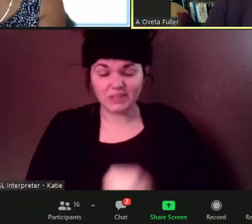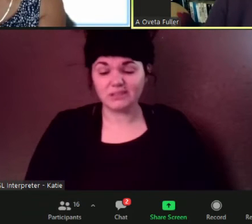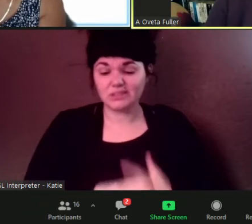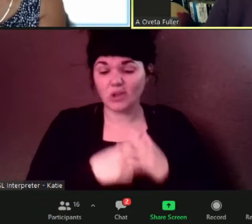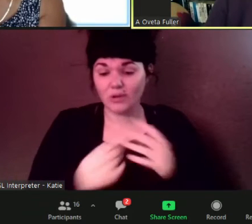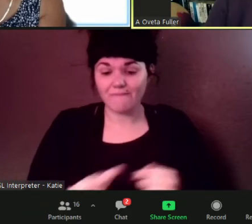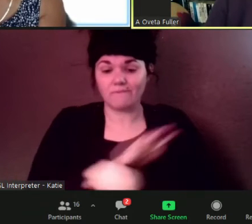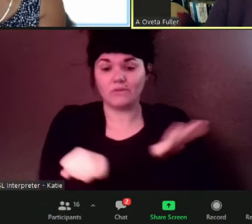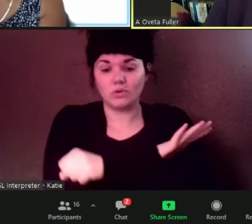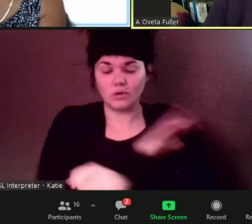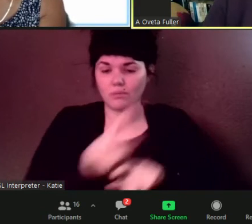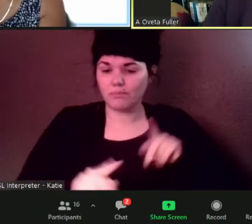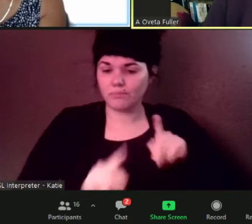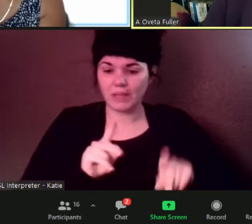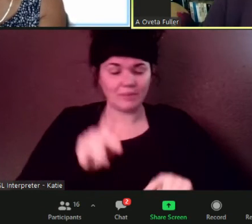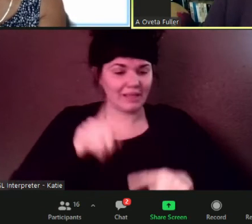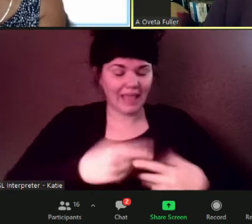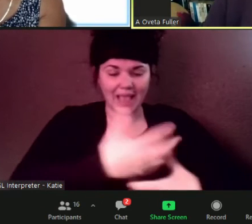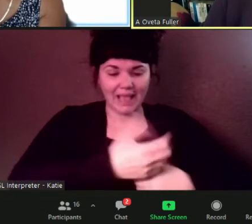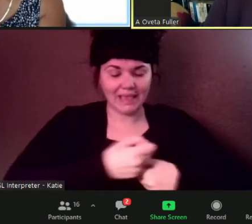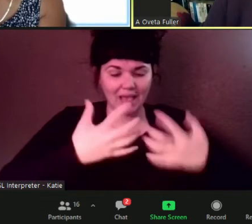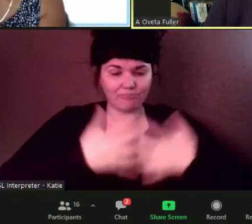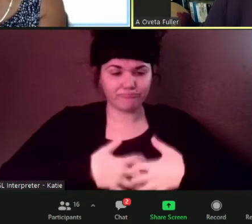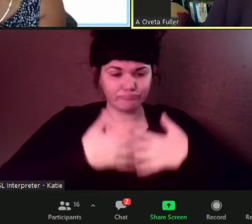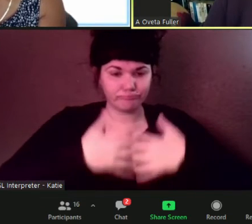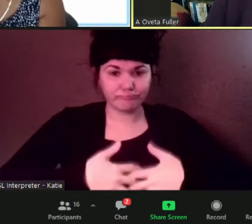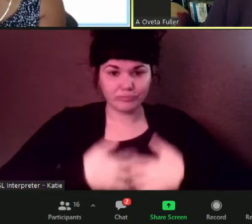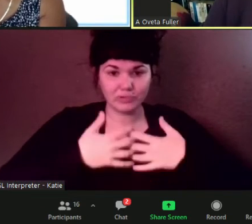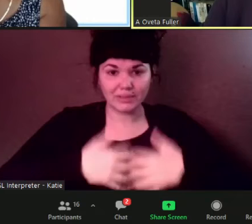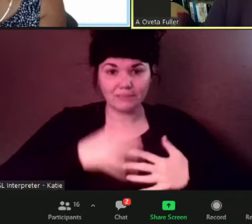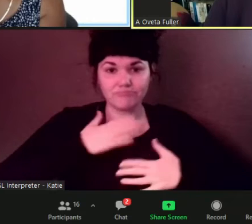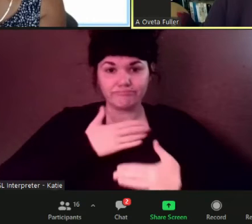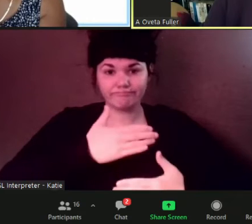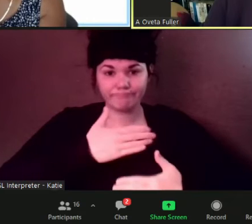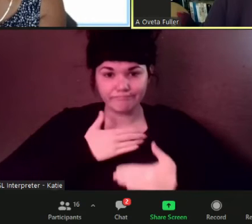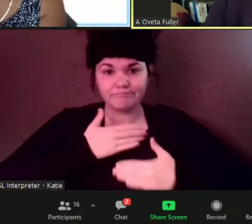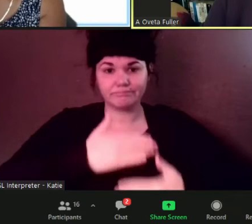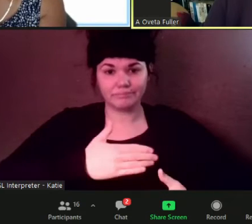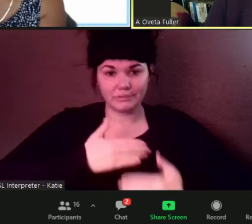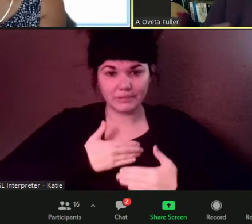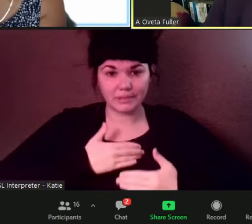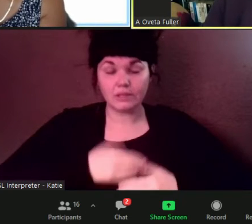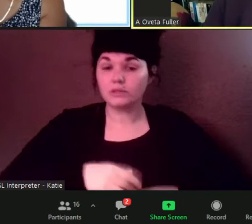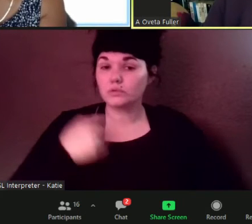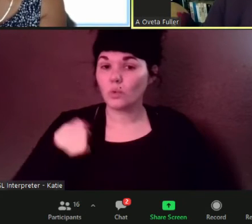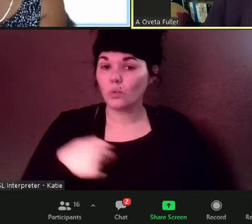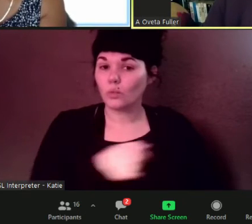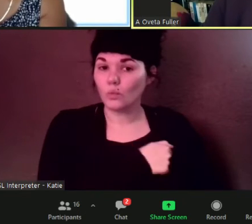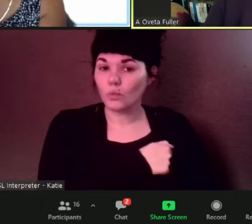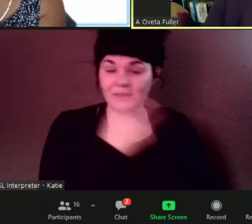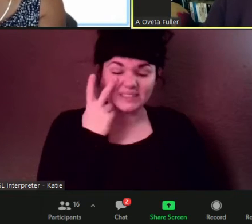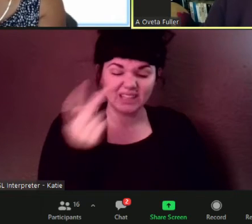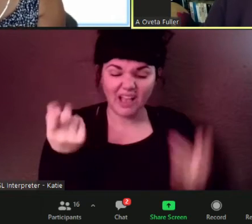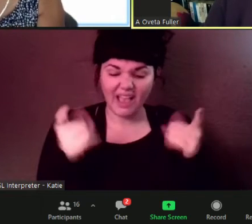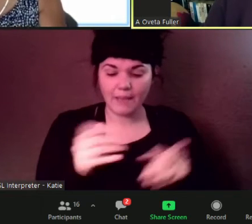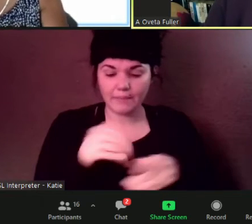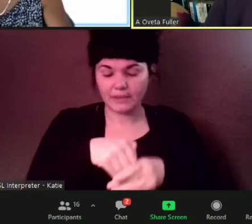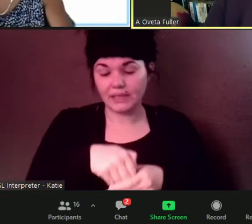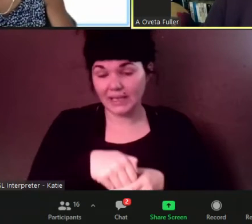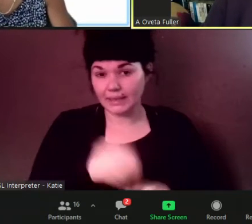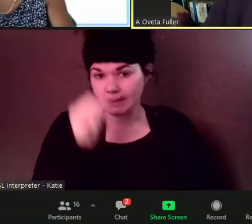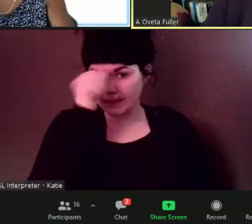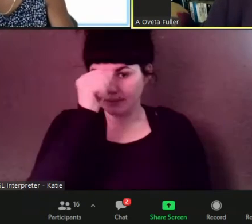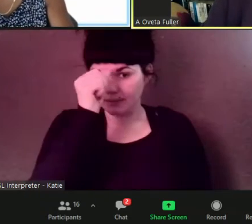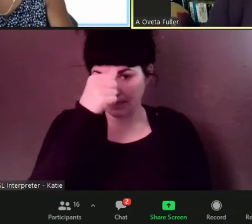severely ill so what we saw in india for example which has a has doesn't have access to the vaccine